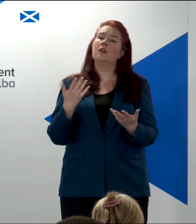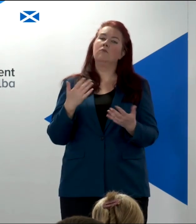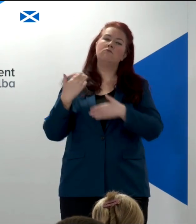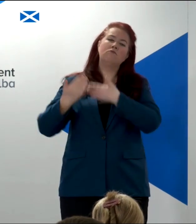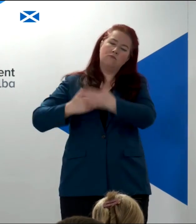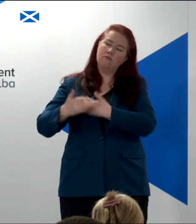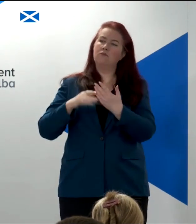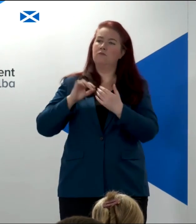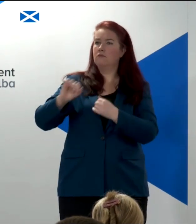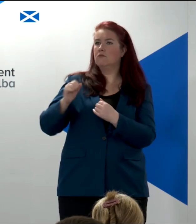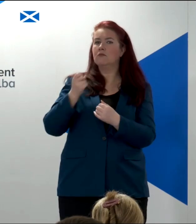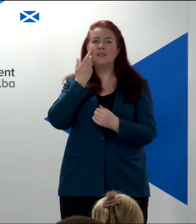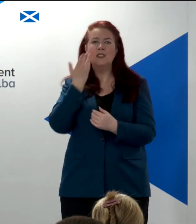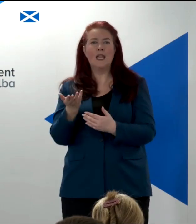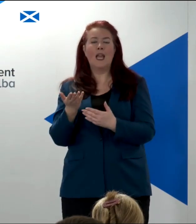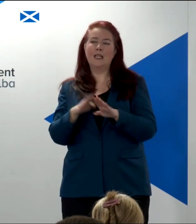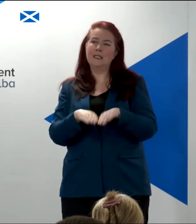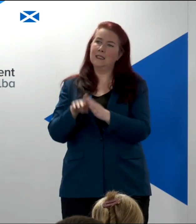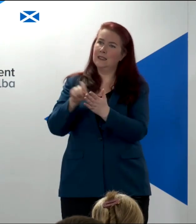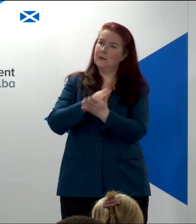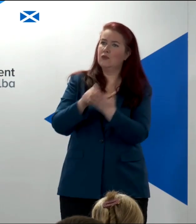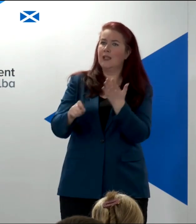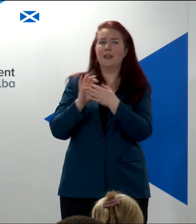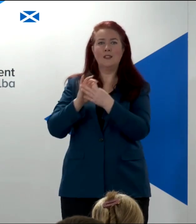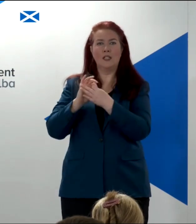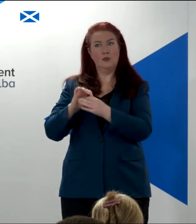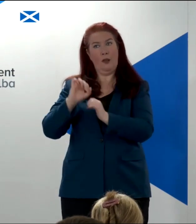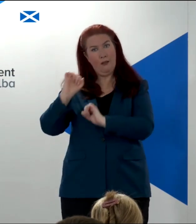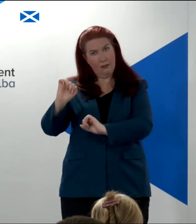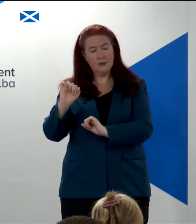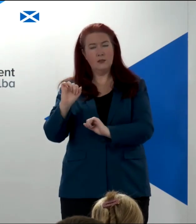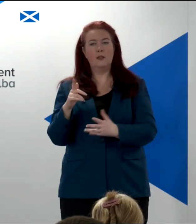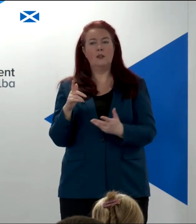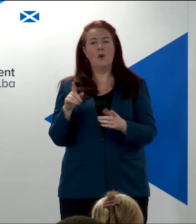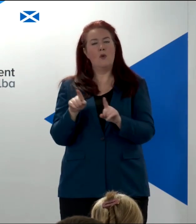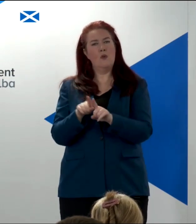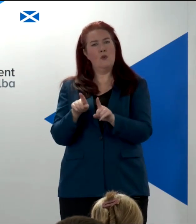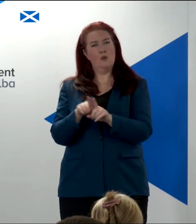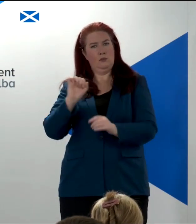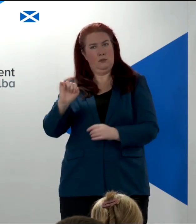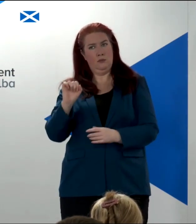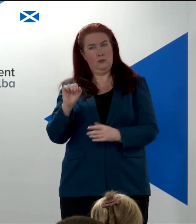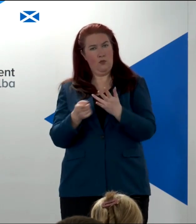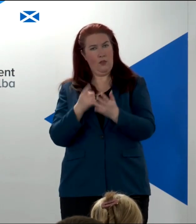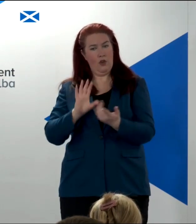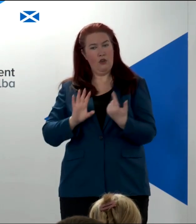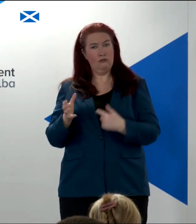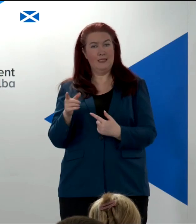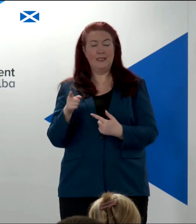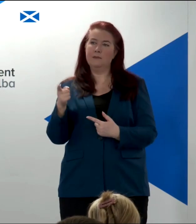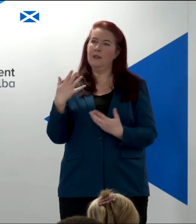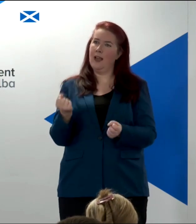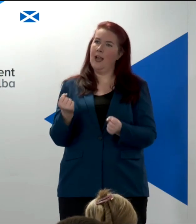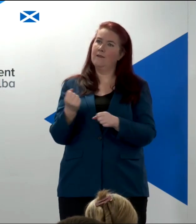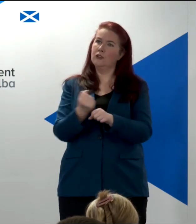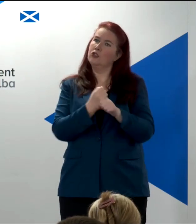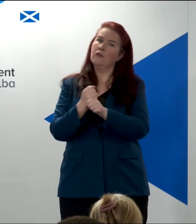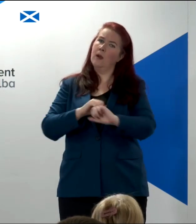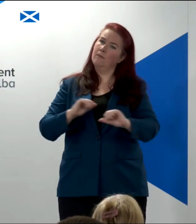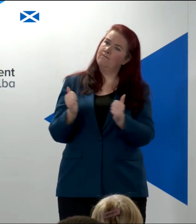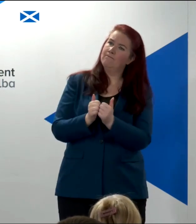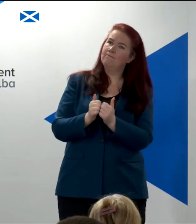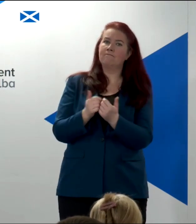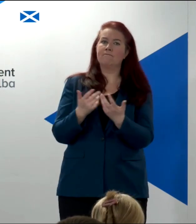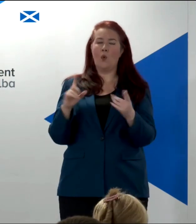of daily democratic engagement, there is often a general consensus on what kind of nation they are,